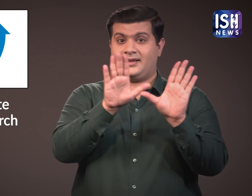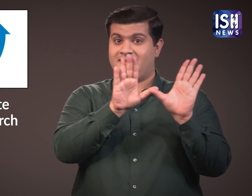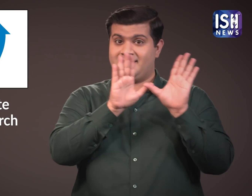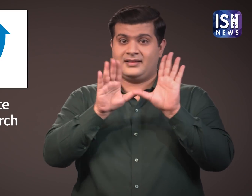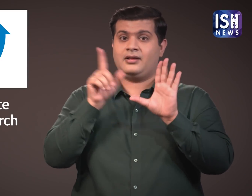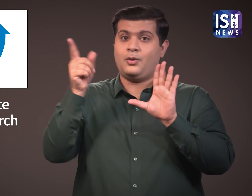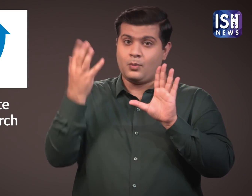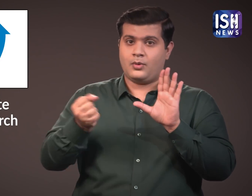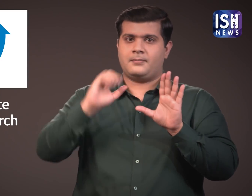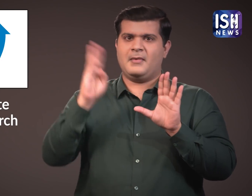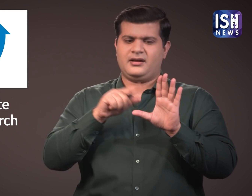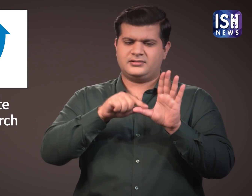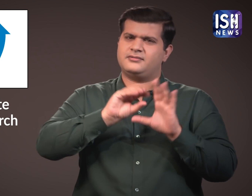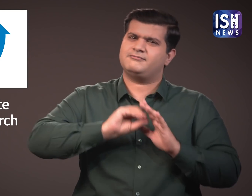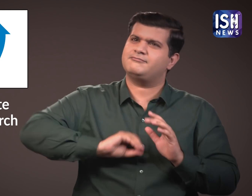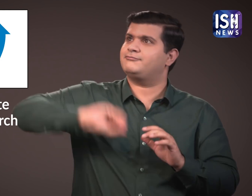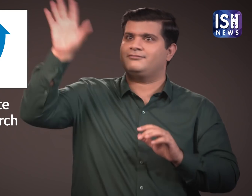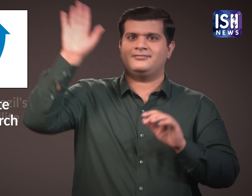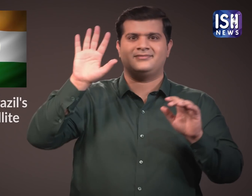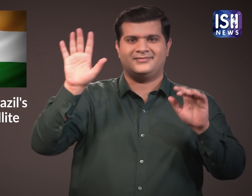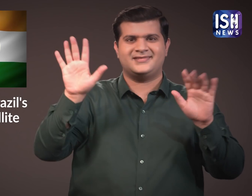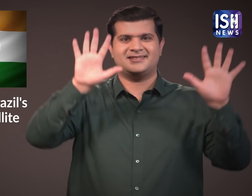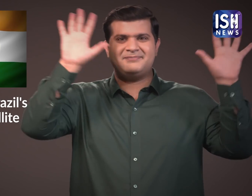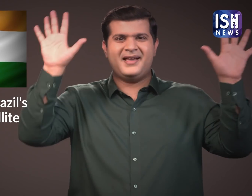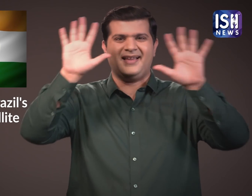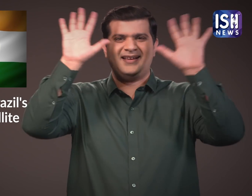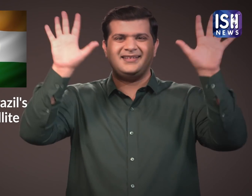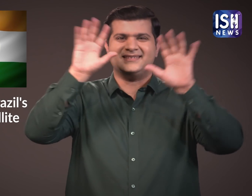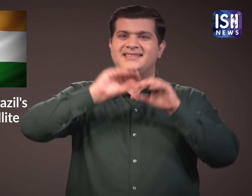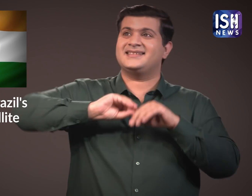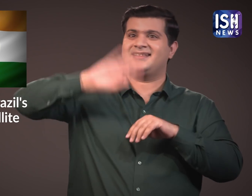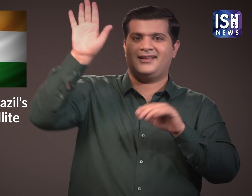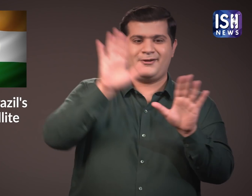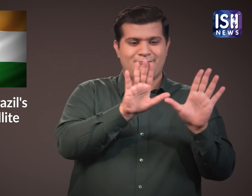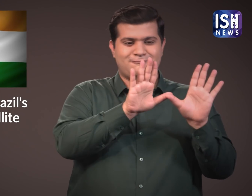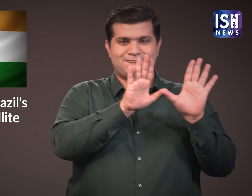Brazil due to some unknown reason was not able to launch it into space.